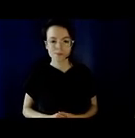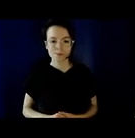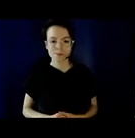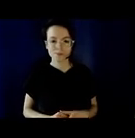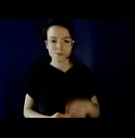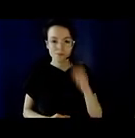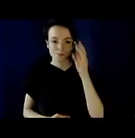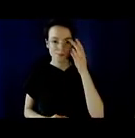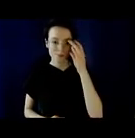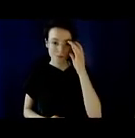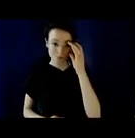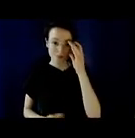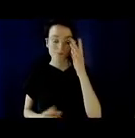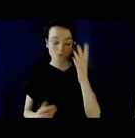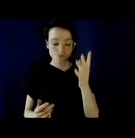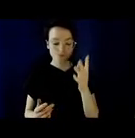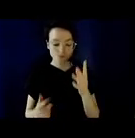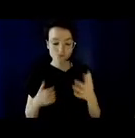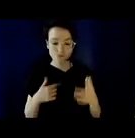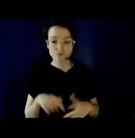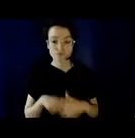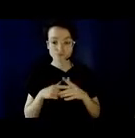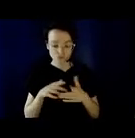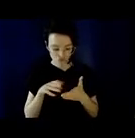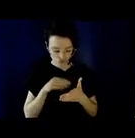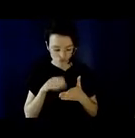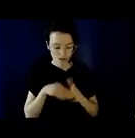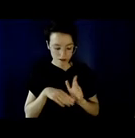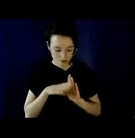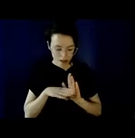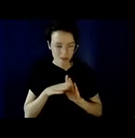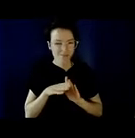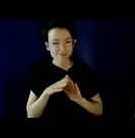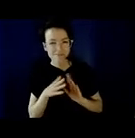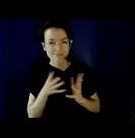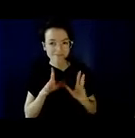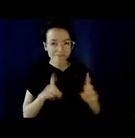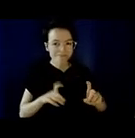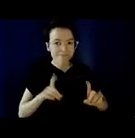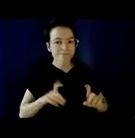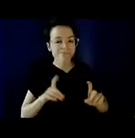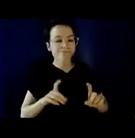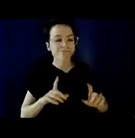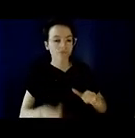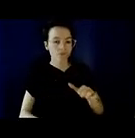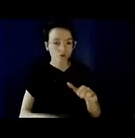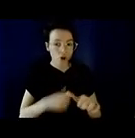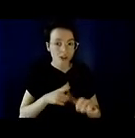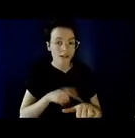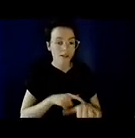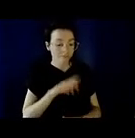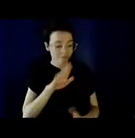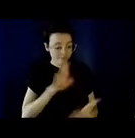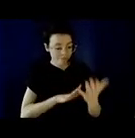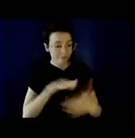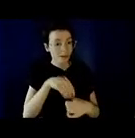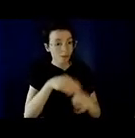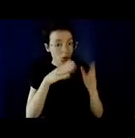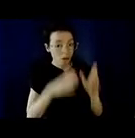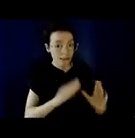The pandemic occurred soon after I developed a prototype of the current teaching method, and taught a course in person for the first time.